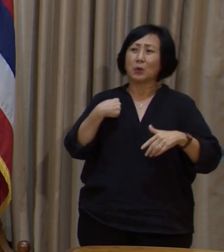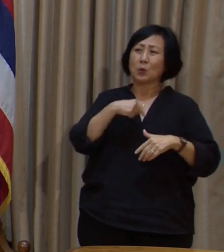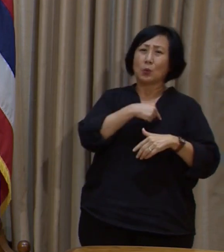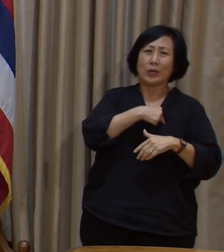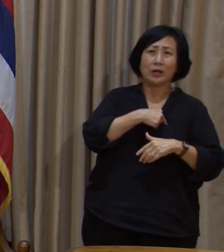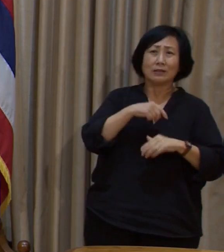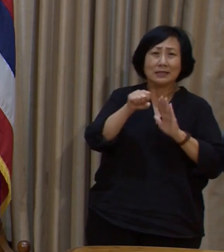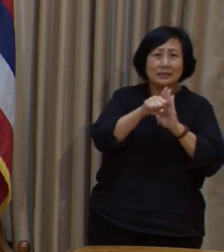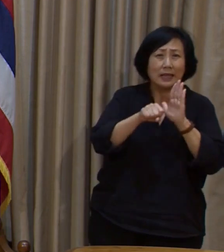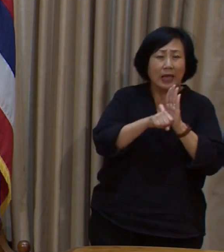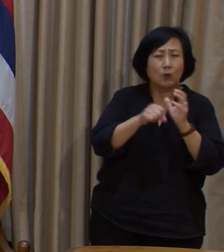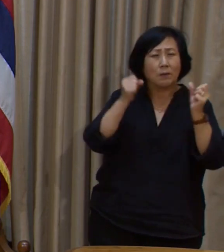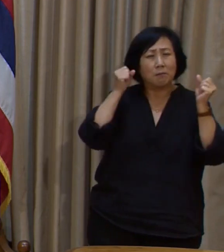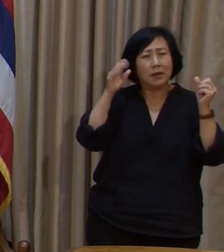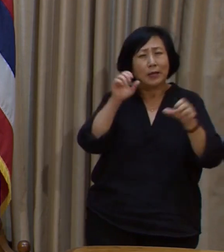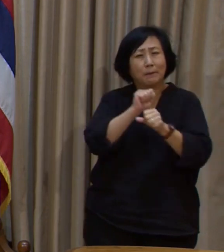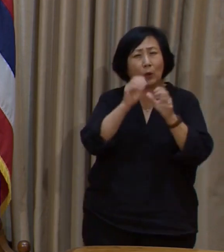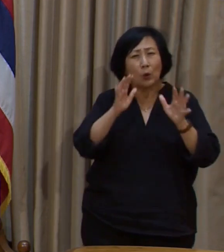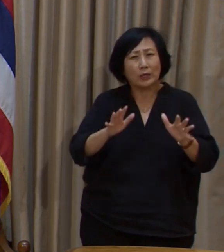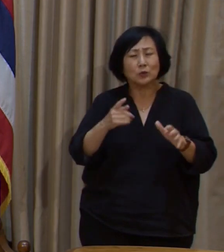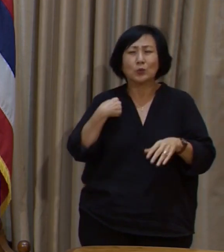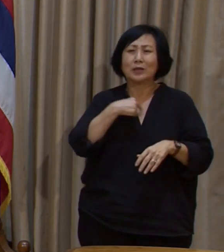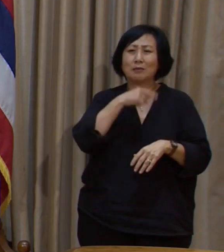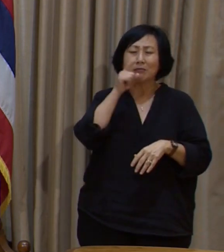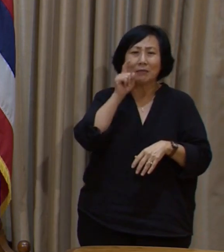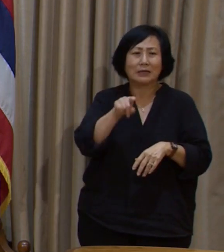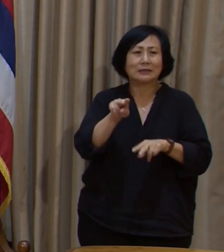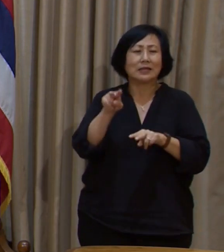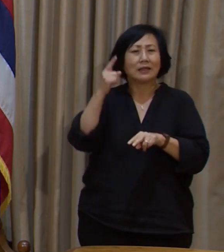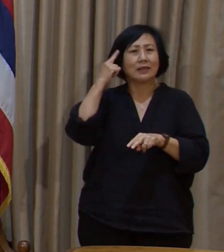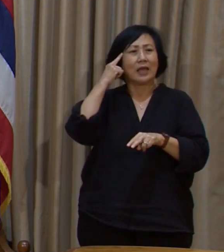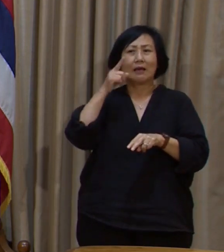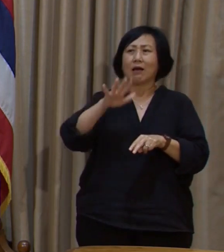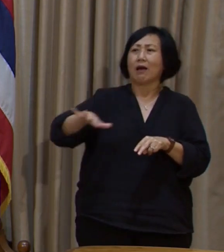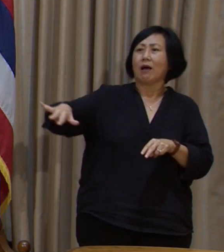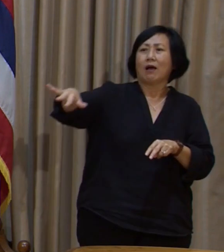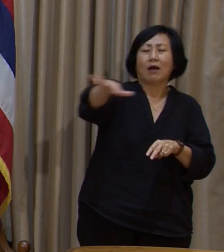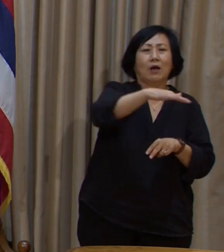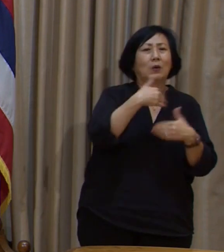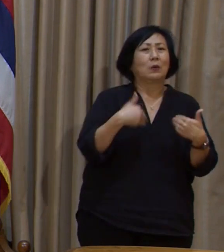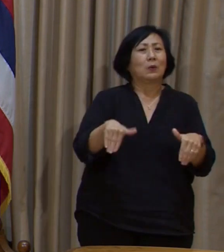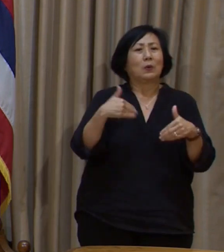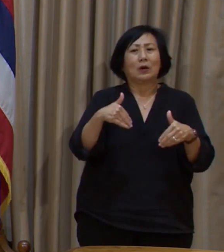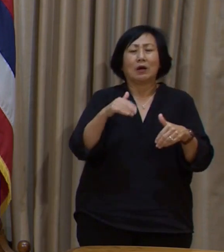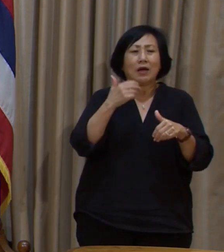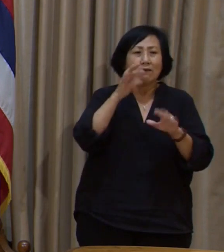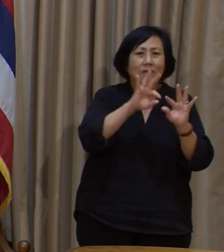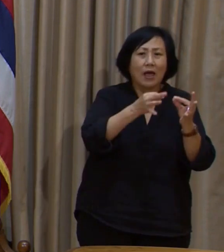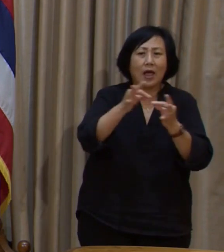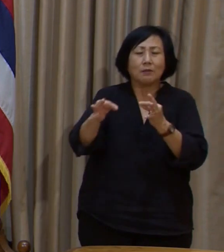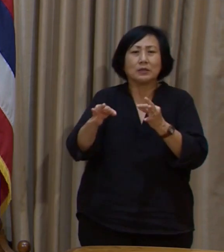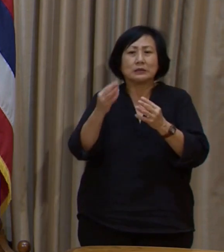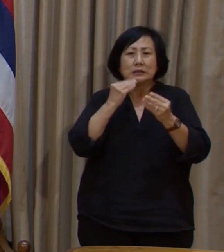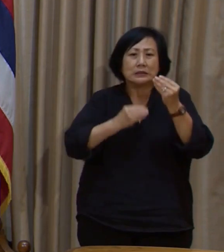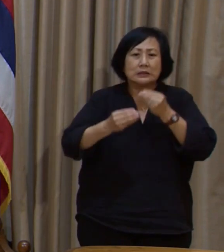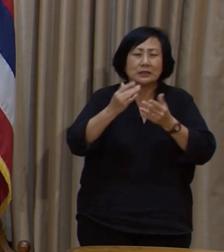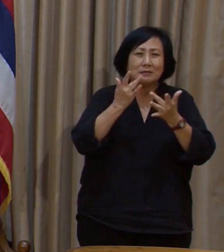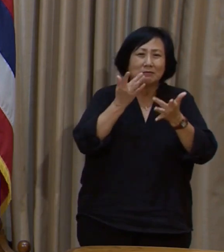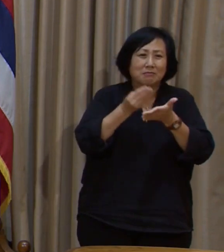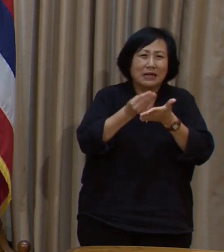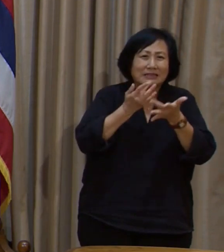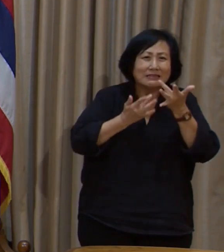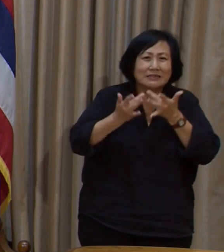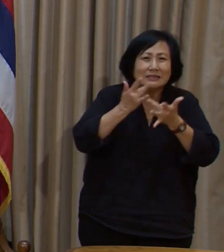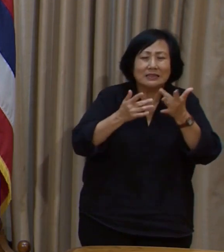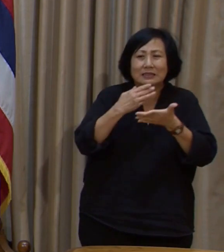pain when so many of our fellow citizens are experiencing economic hardship? Many of